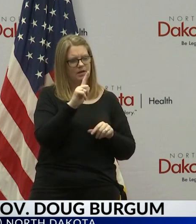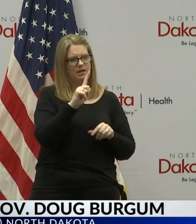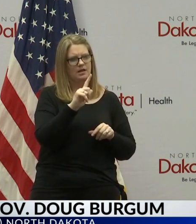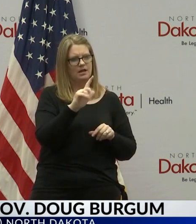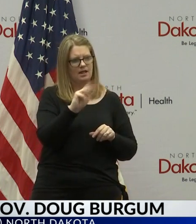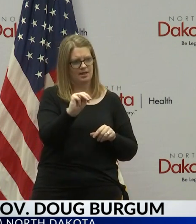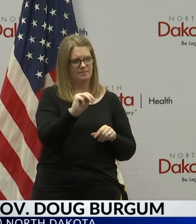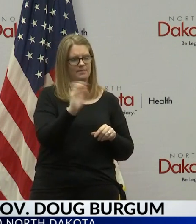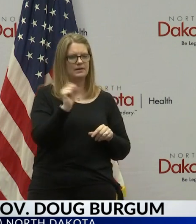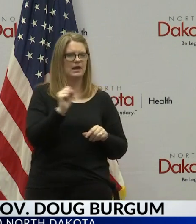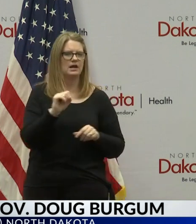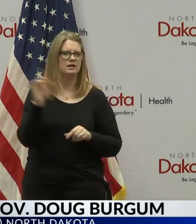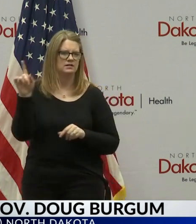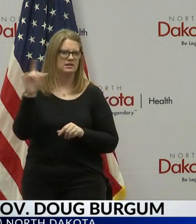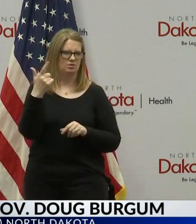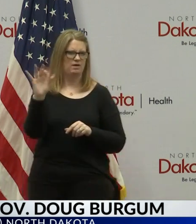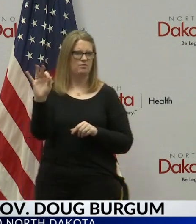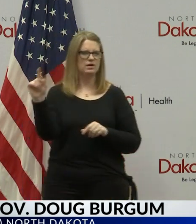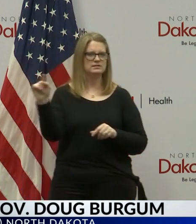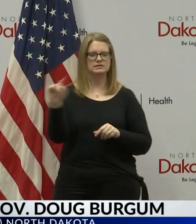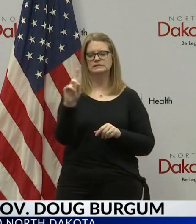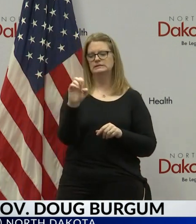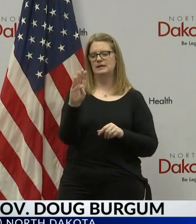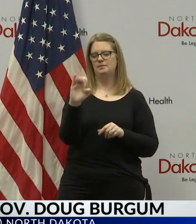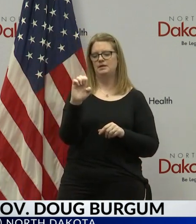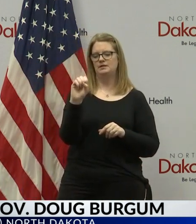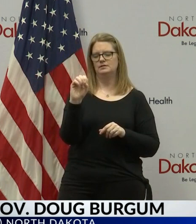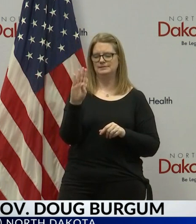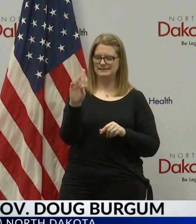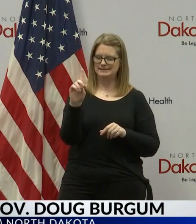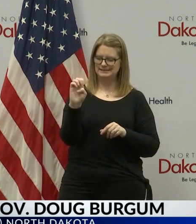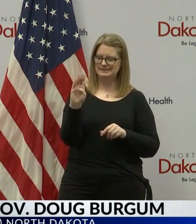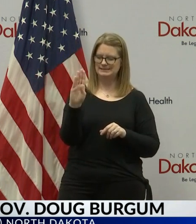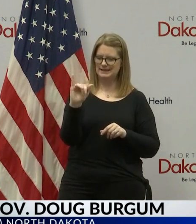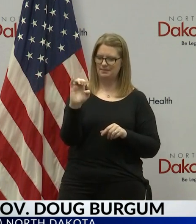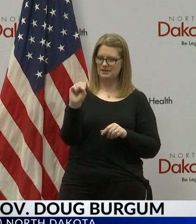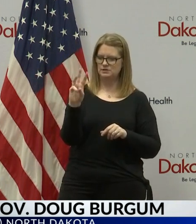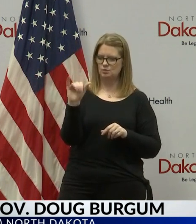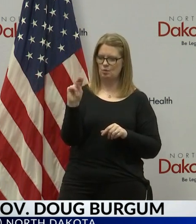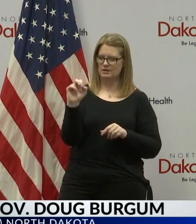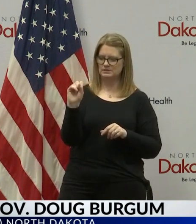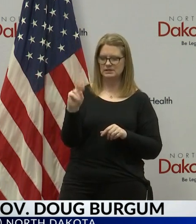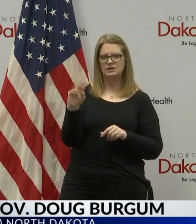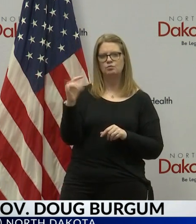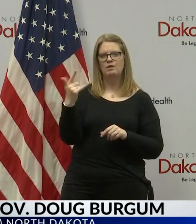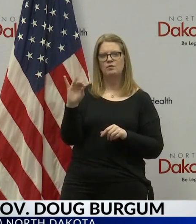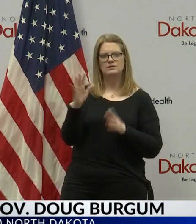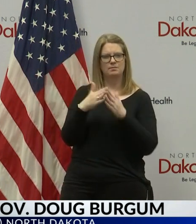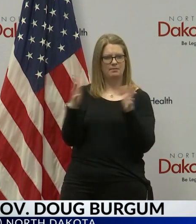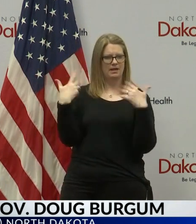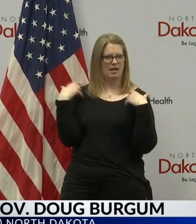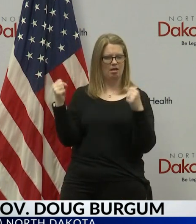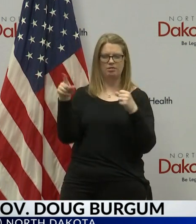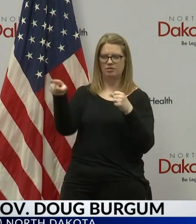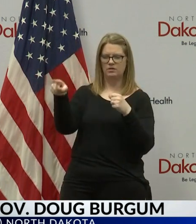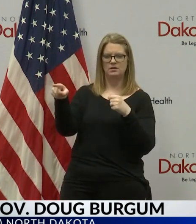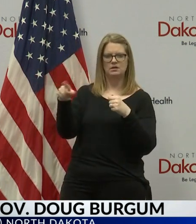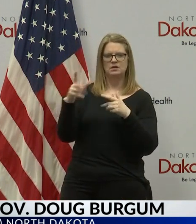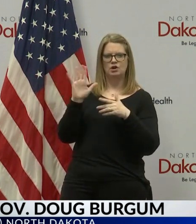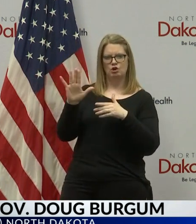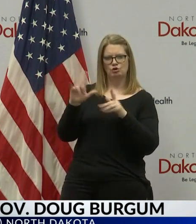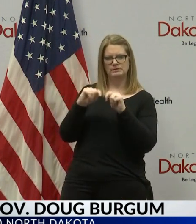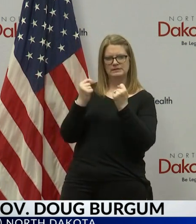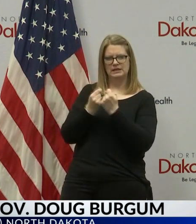Grand Forks led by Debbie Swanson out of the Grand Forks public health group. But she's got her team.